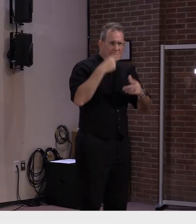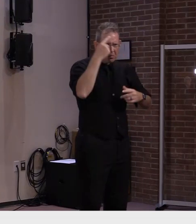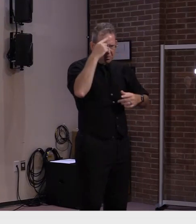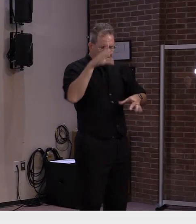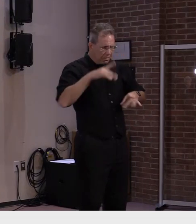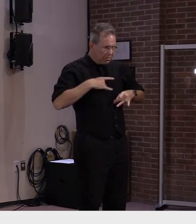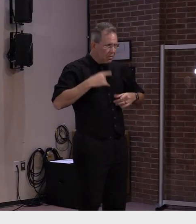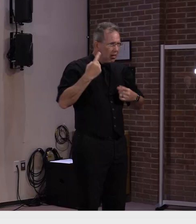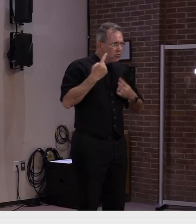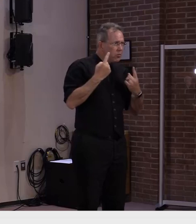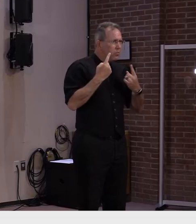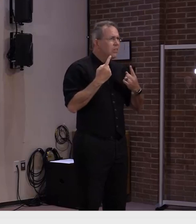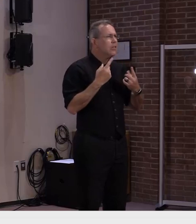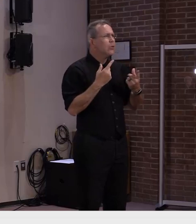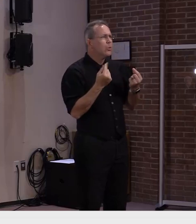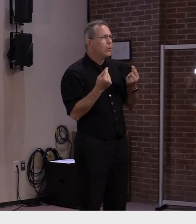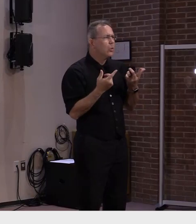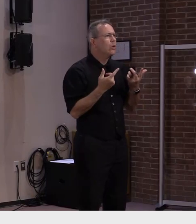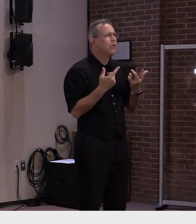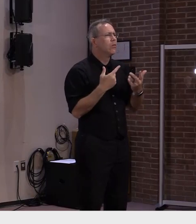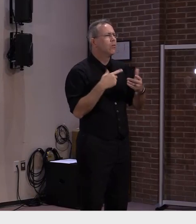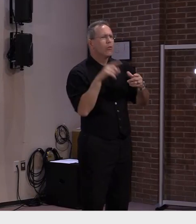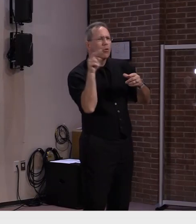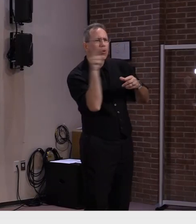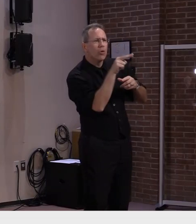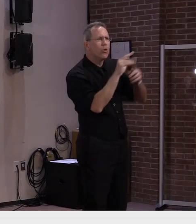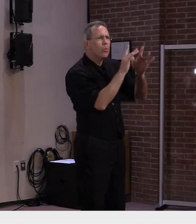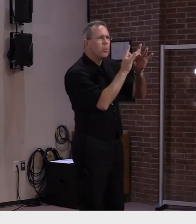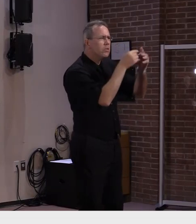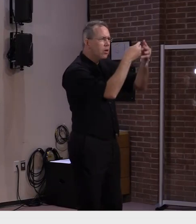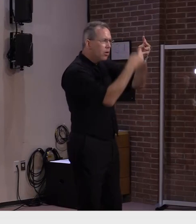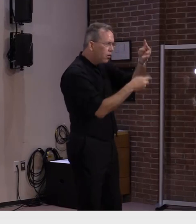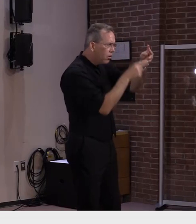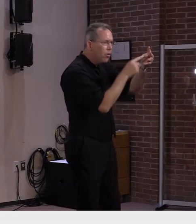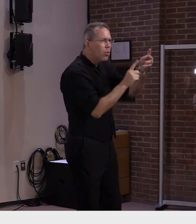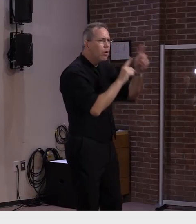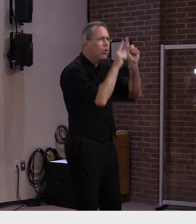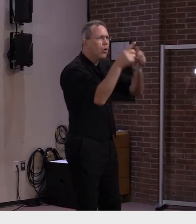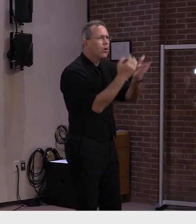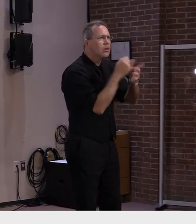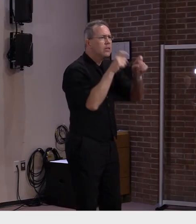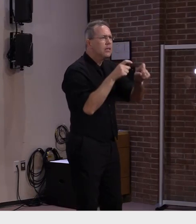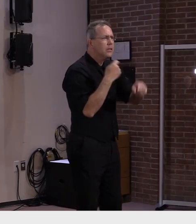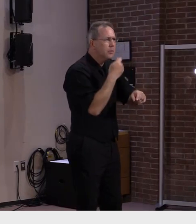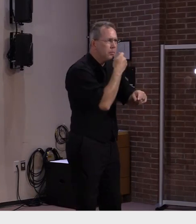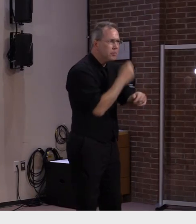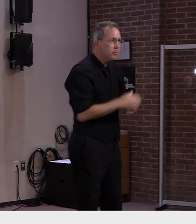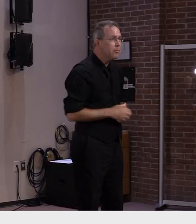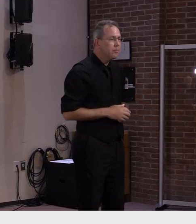vermont.gov slash my vaccine i'll now turn it over to dr levine for a health update